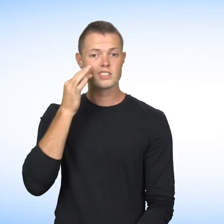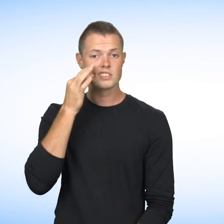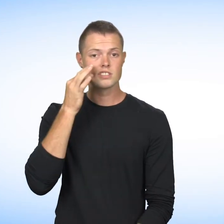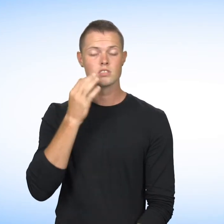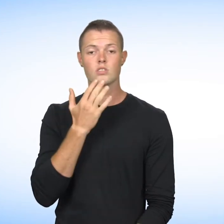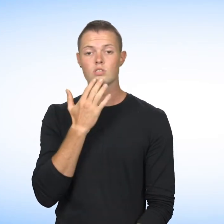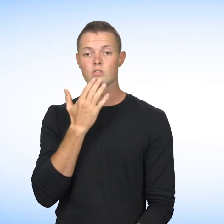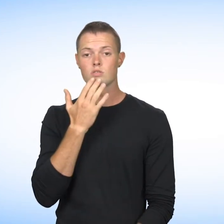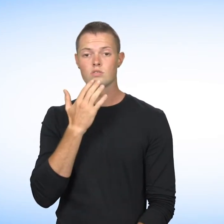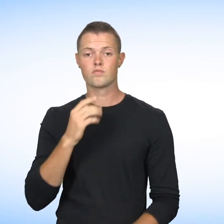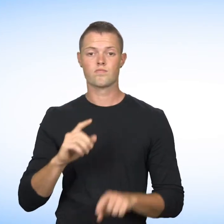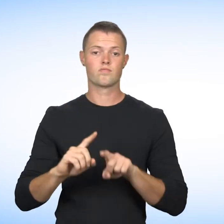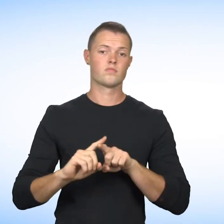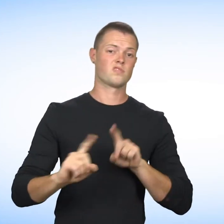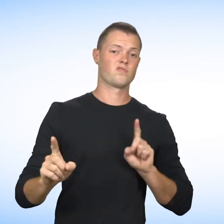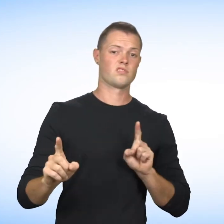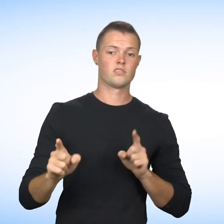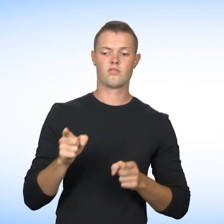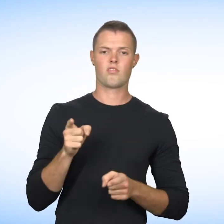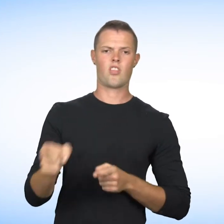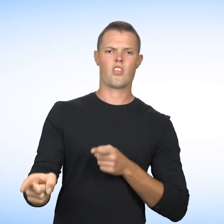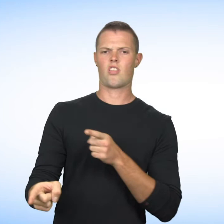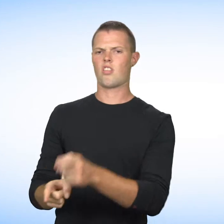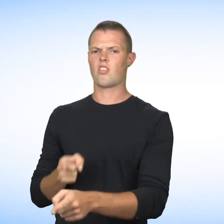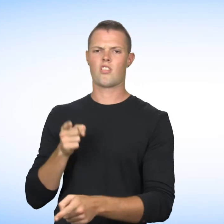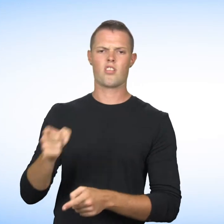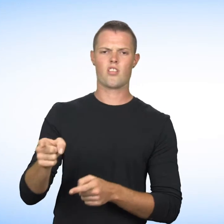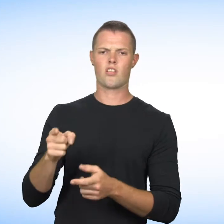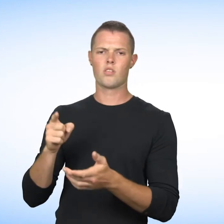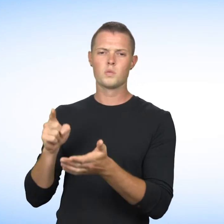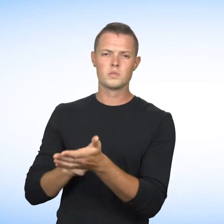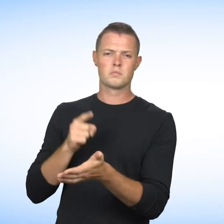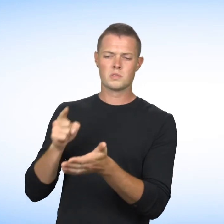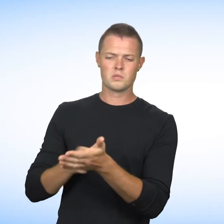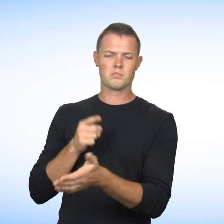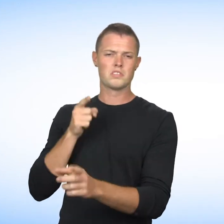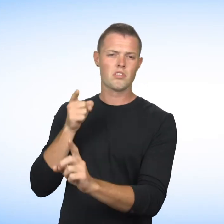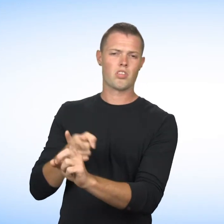Or people cannot make repeated and offensive jokes about the color of your skin.